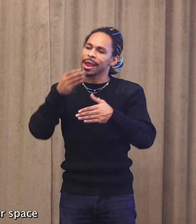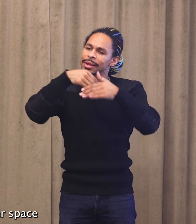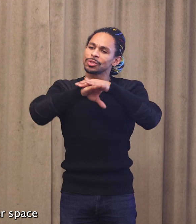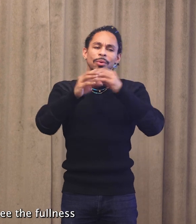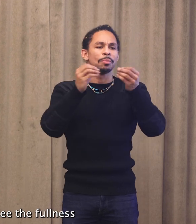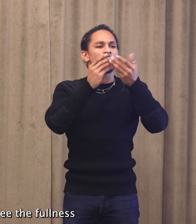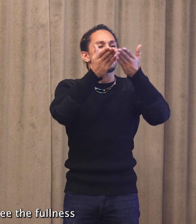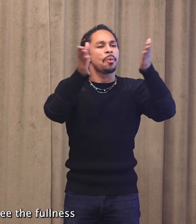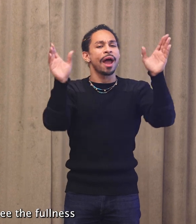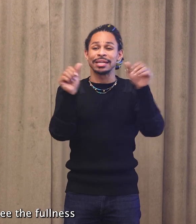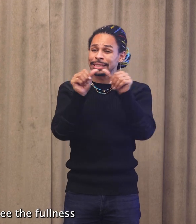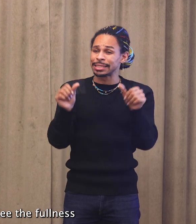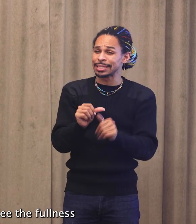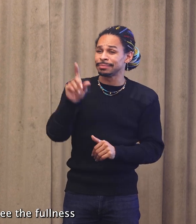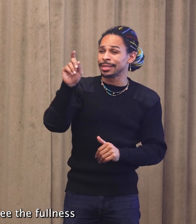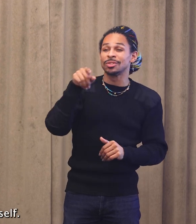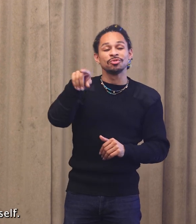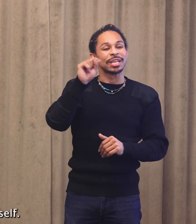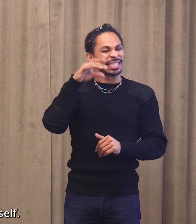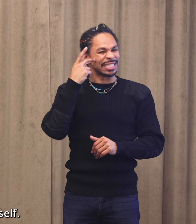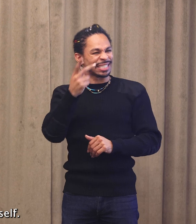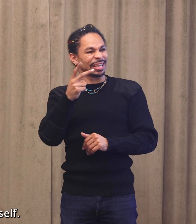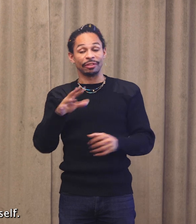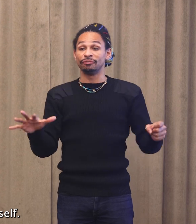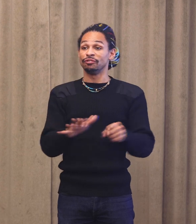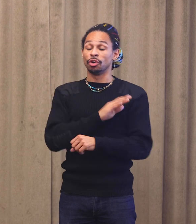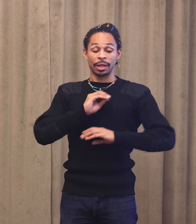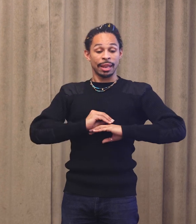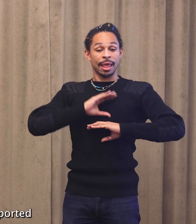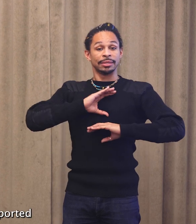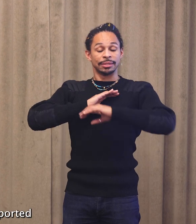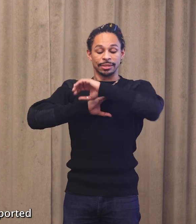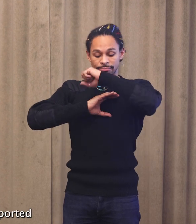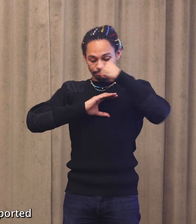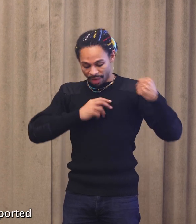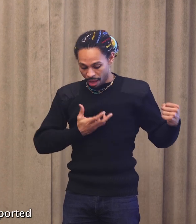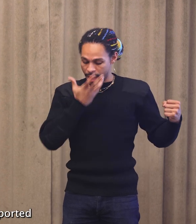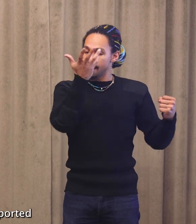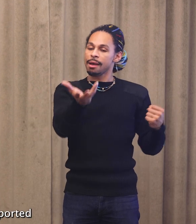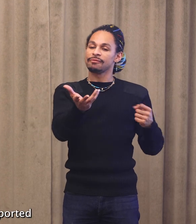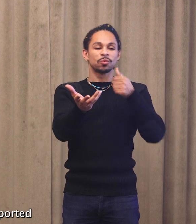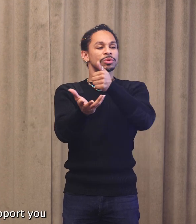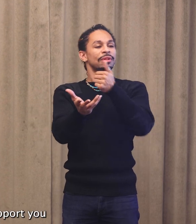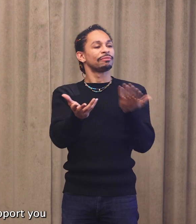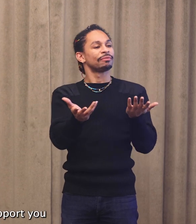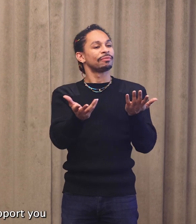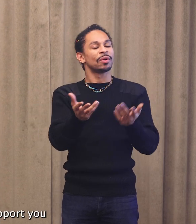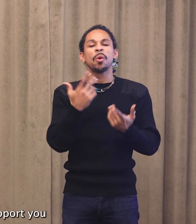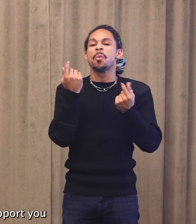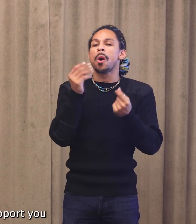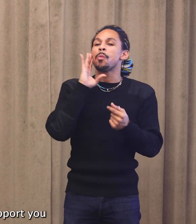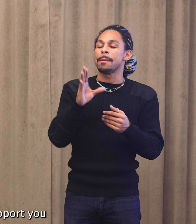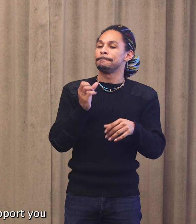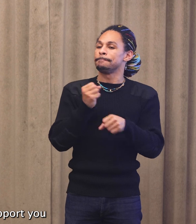where you could see the fullness of yourself? What supported or would